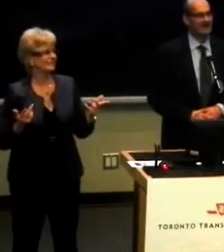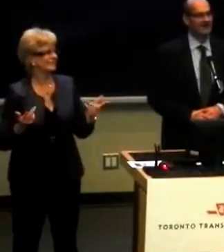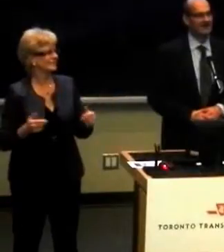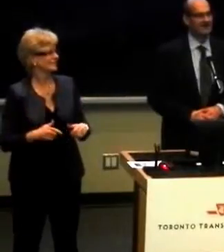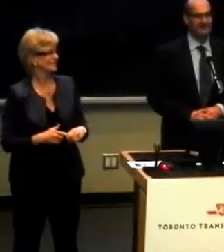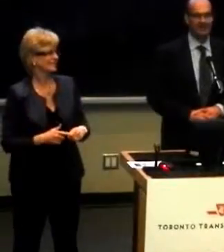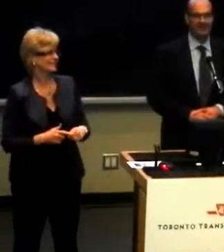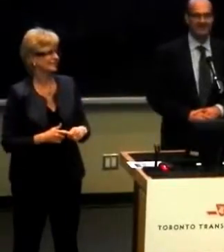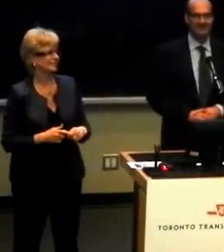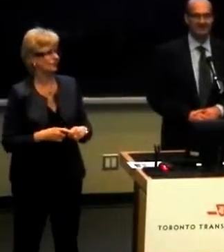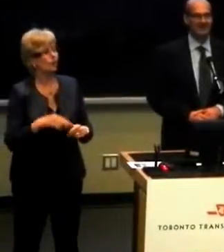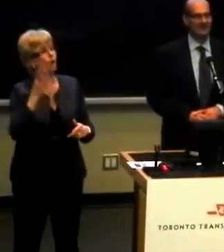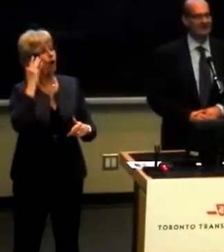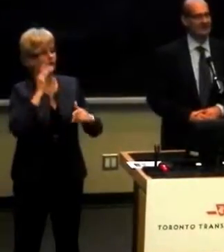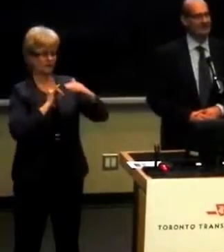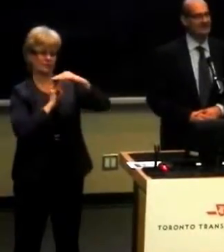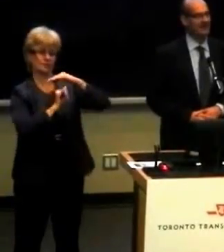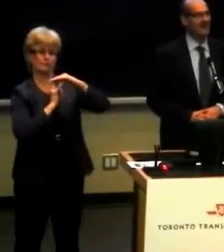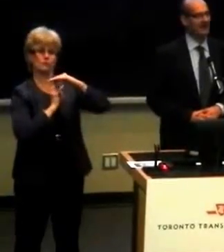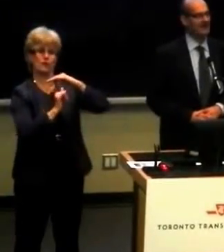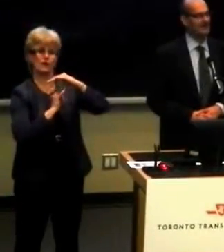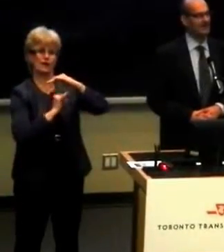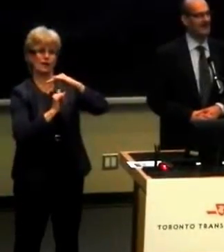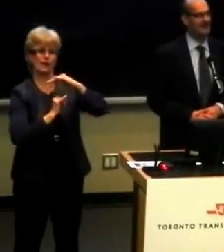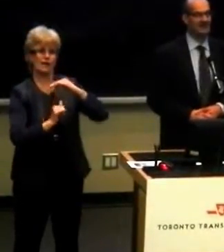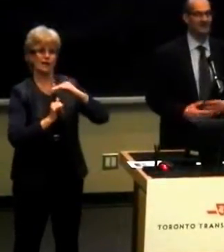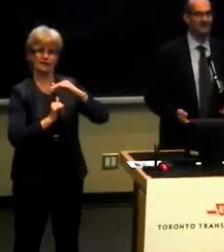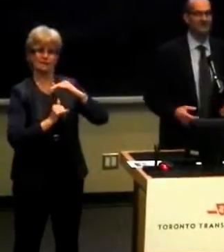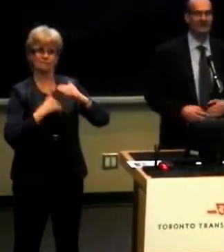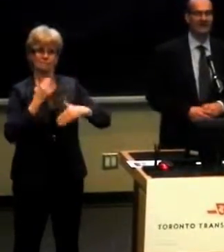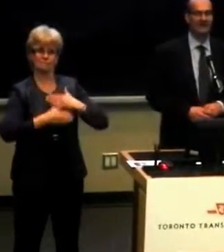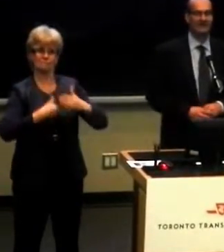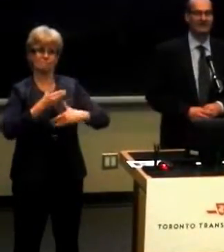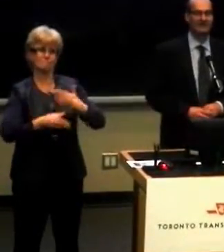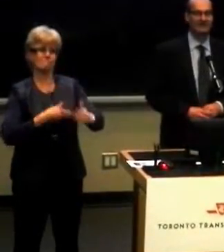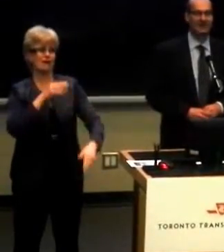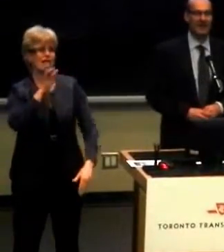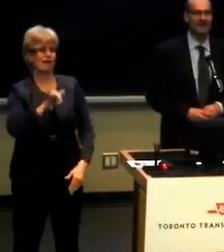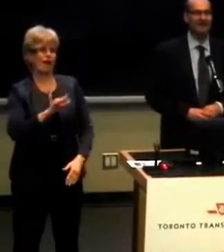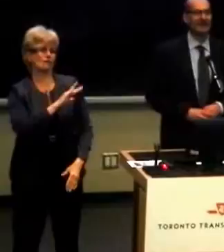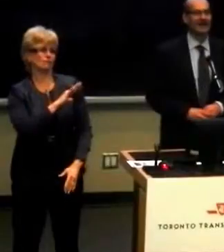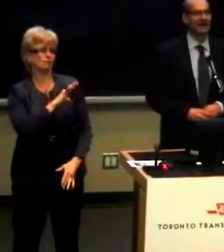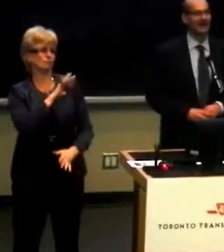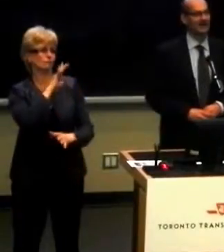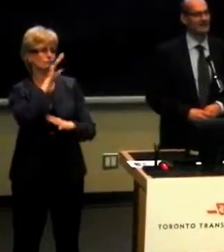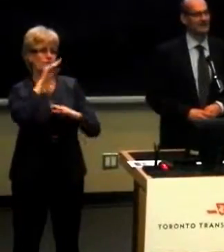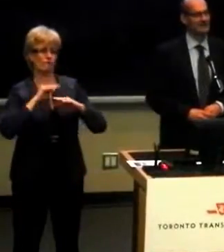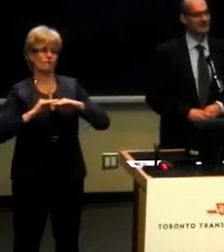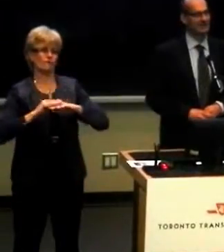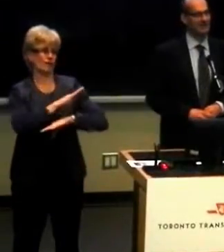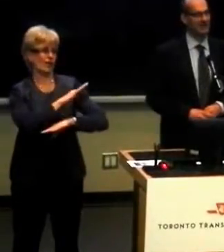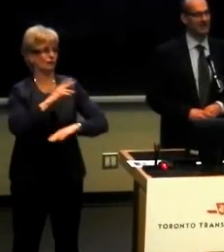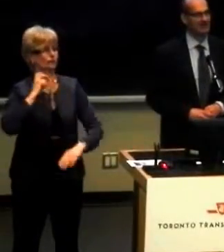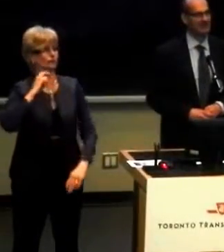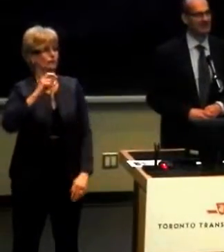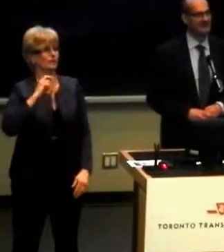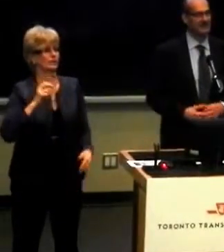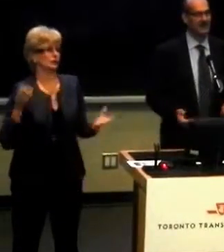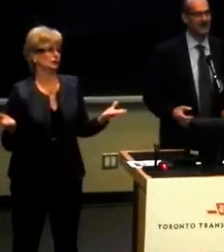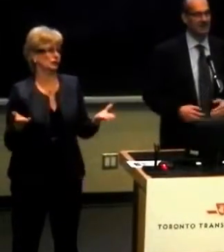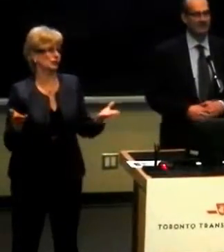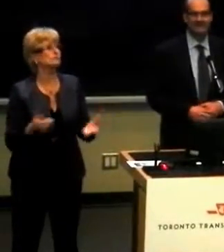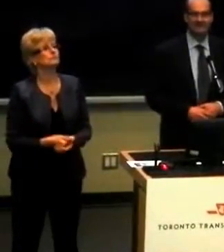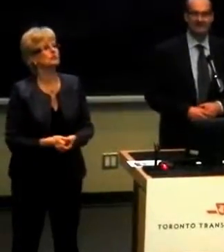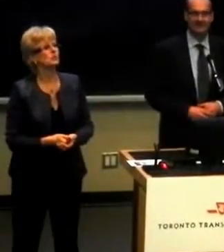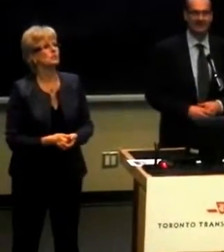subway extension project is now well underway again, which will have a huge impact on transit in this part of the city.